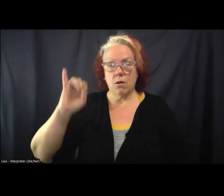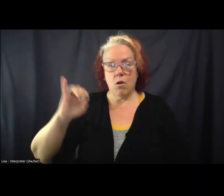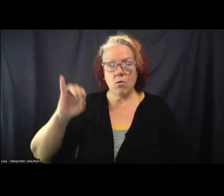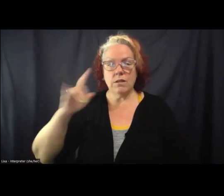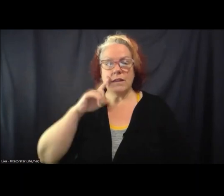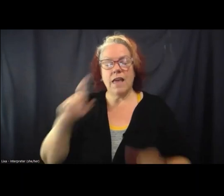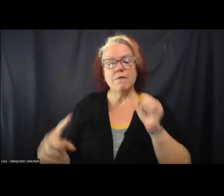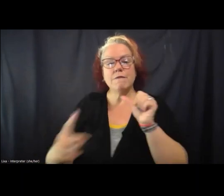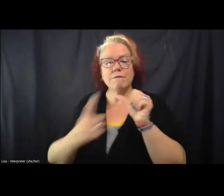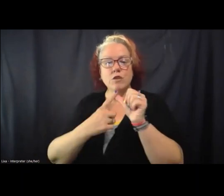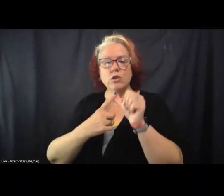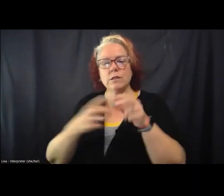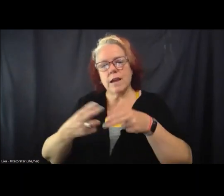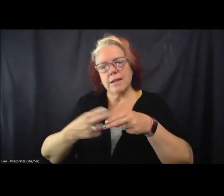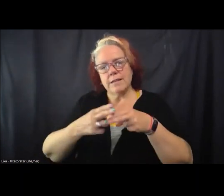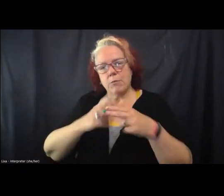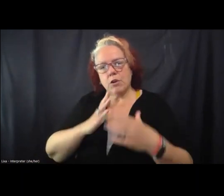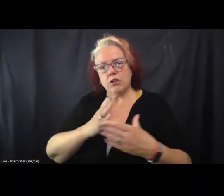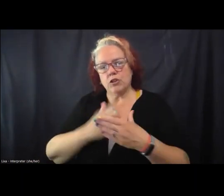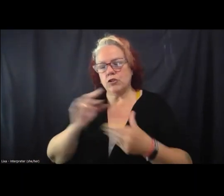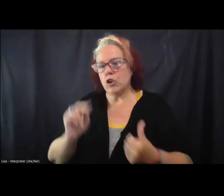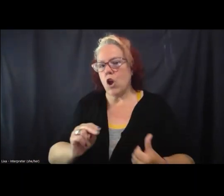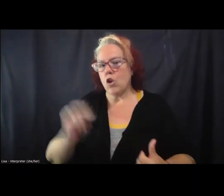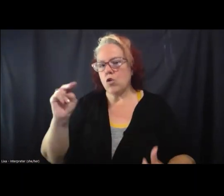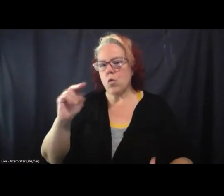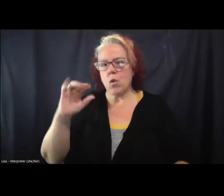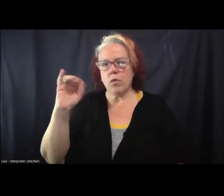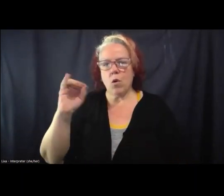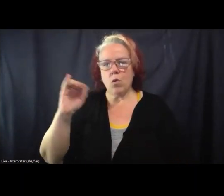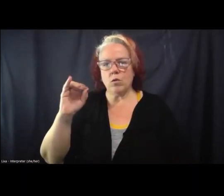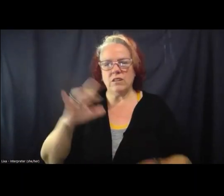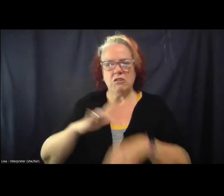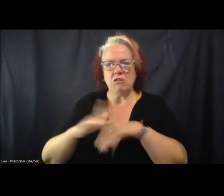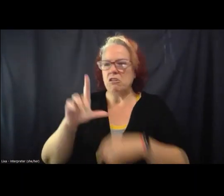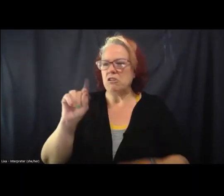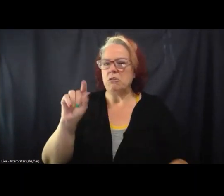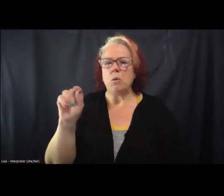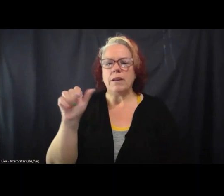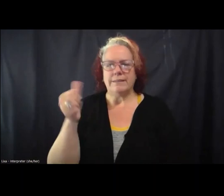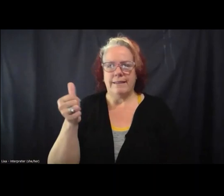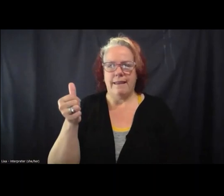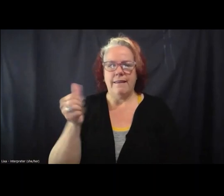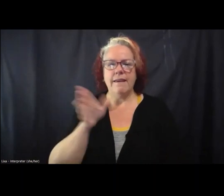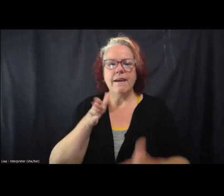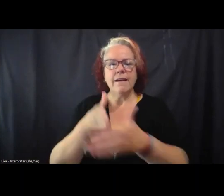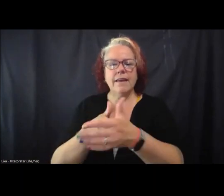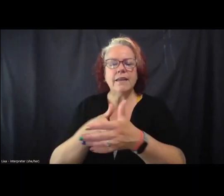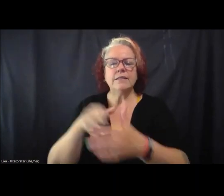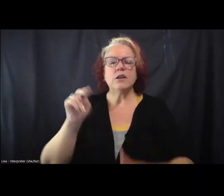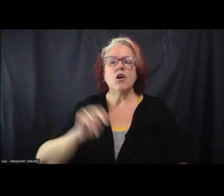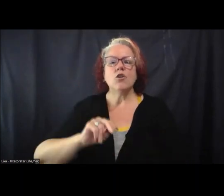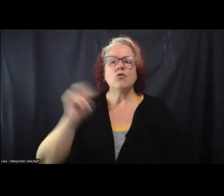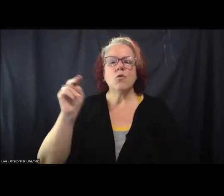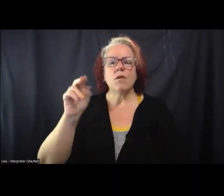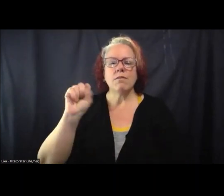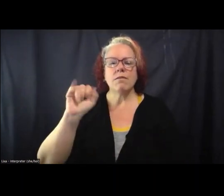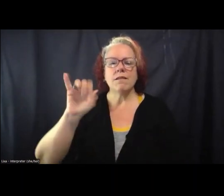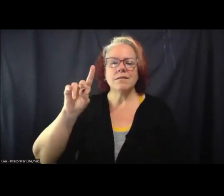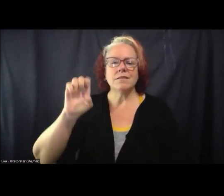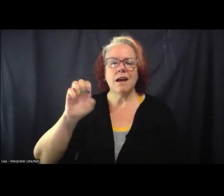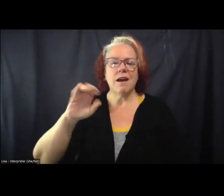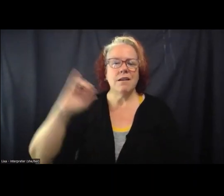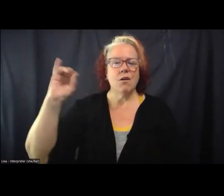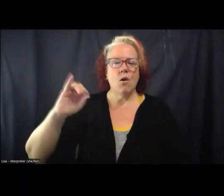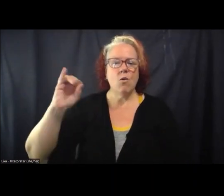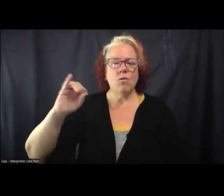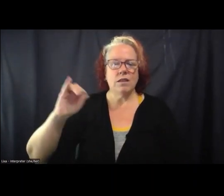injunction, in North Oakland in early 2010 against the so-called North Side Oakland Gang. This